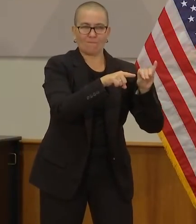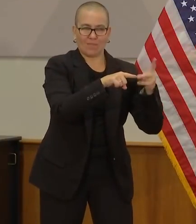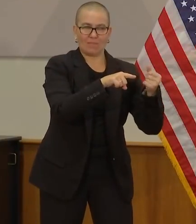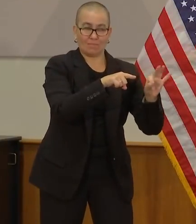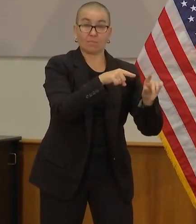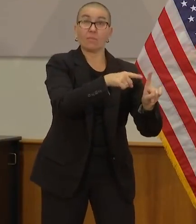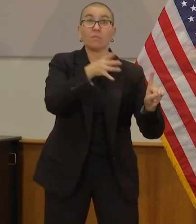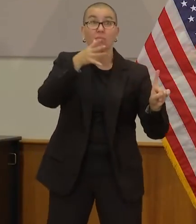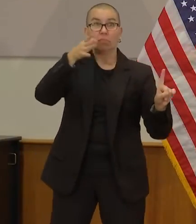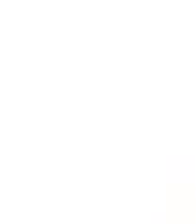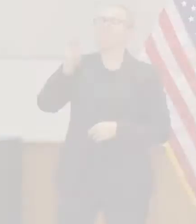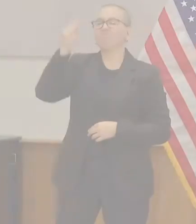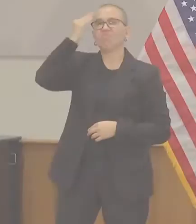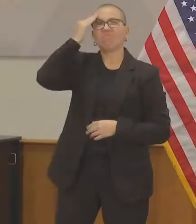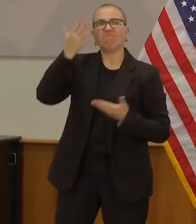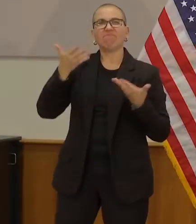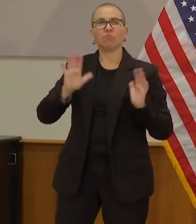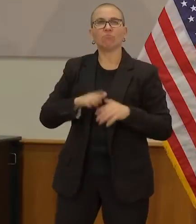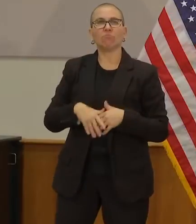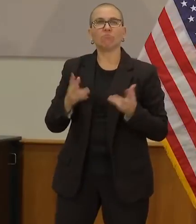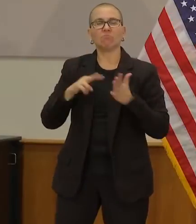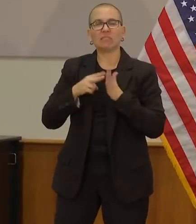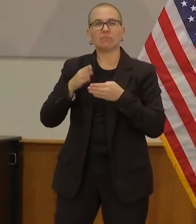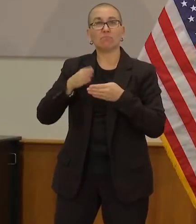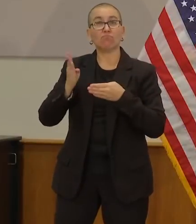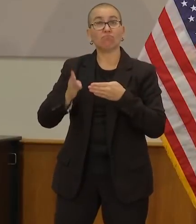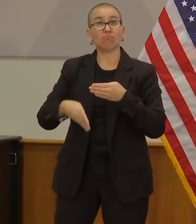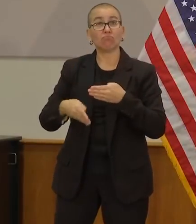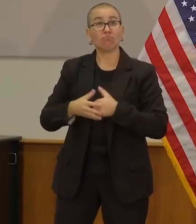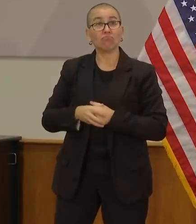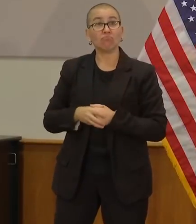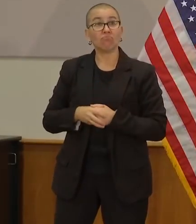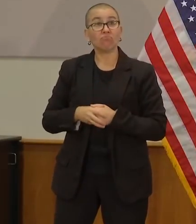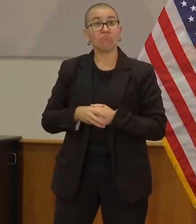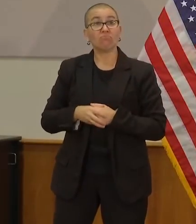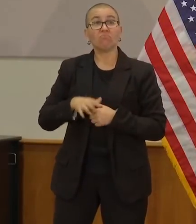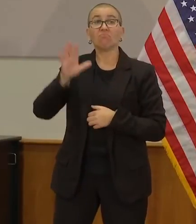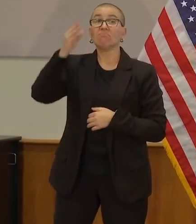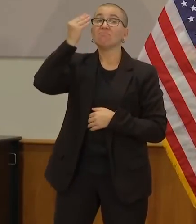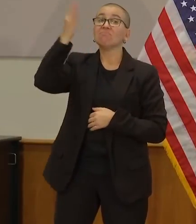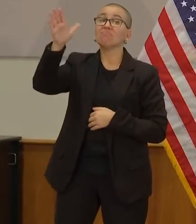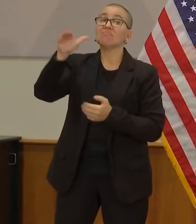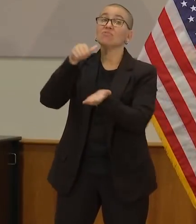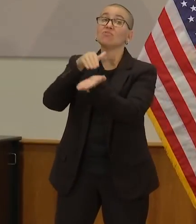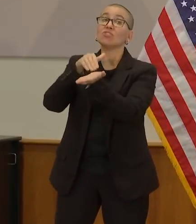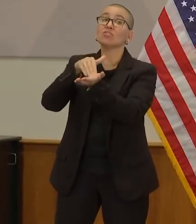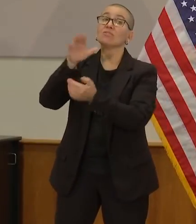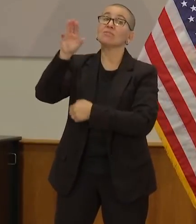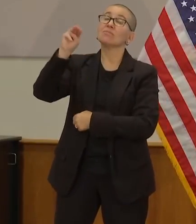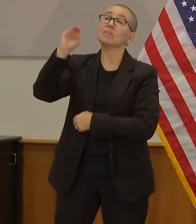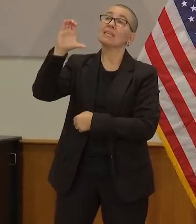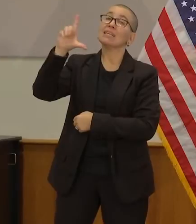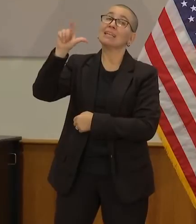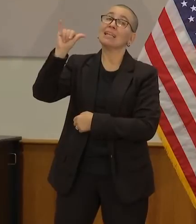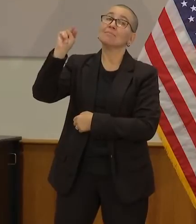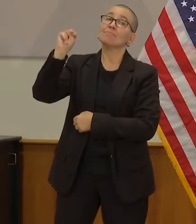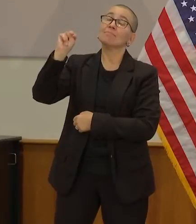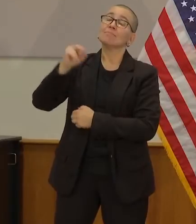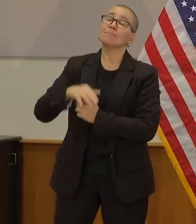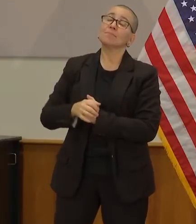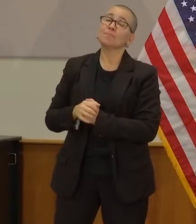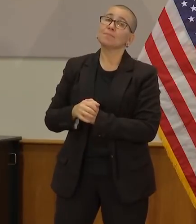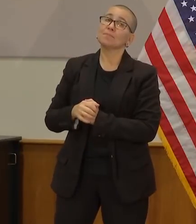they know what that means. He said to me, he said, Dr. McClain, I don't think I've been this